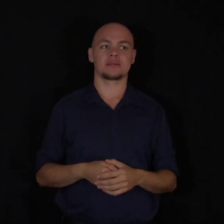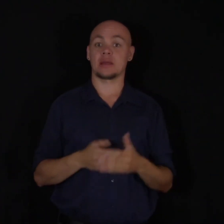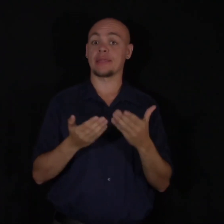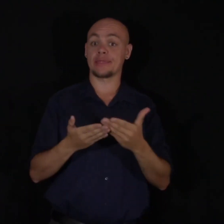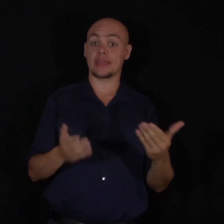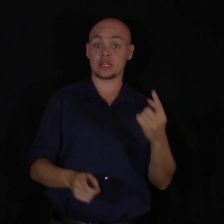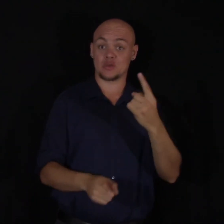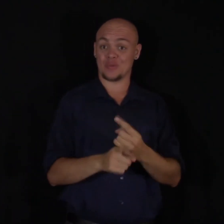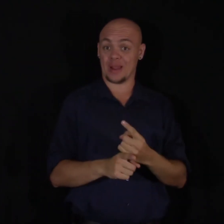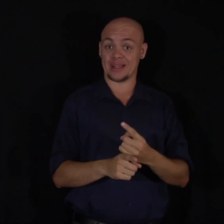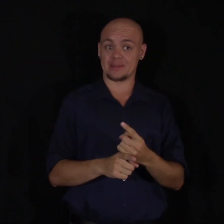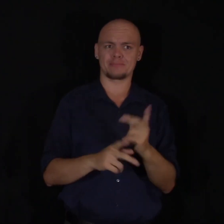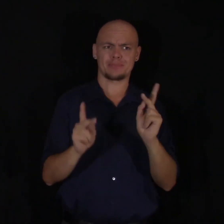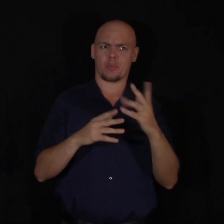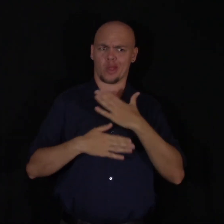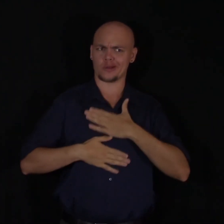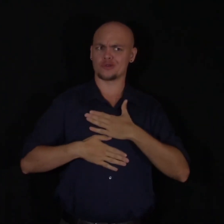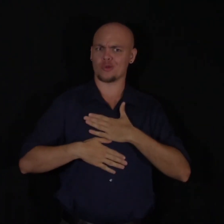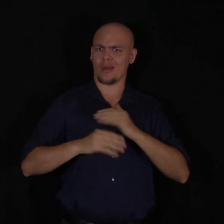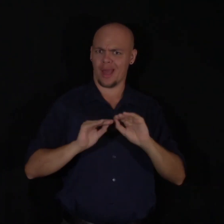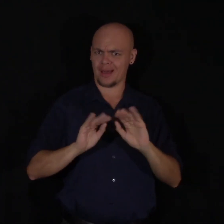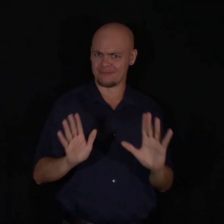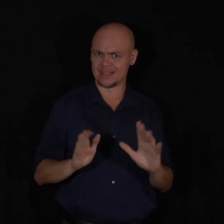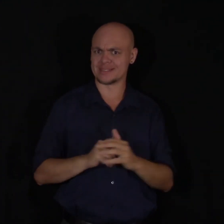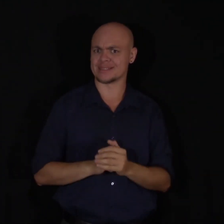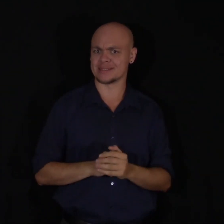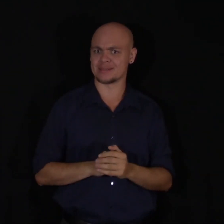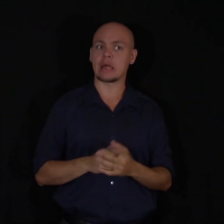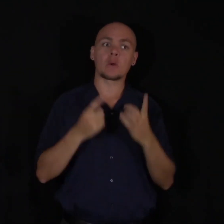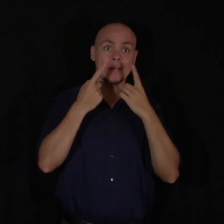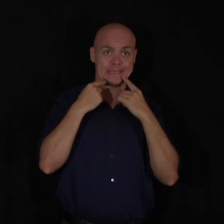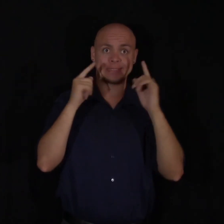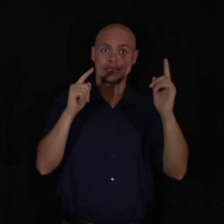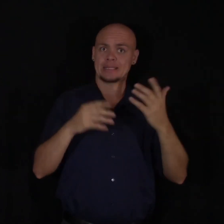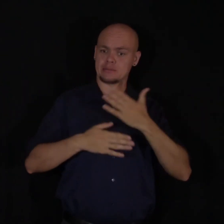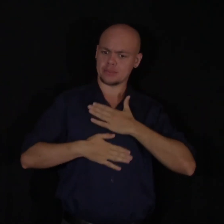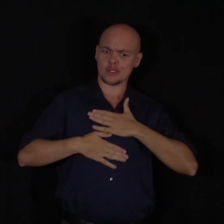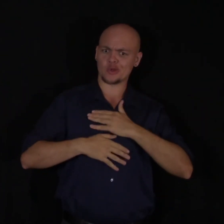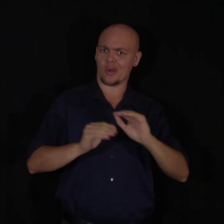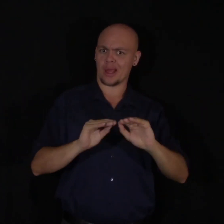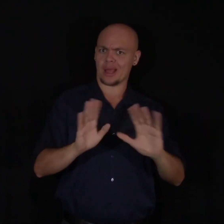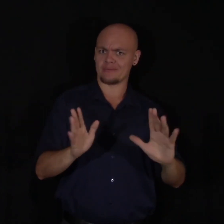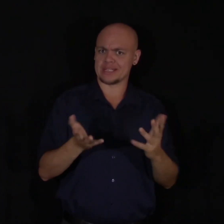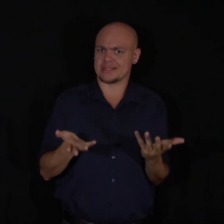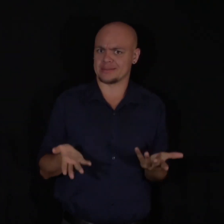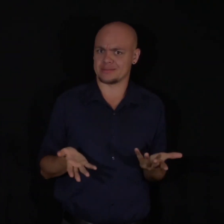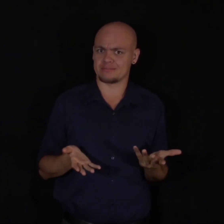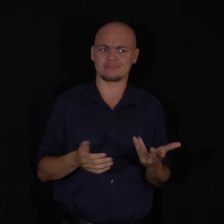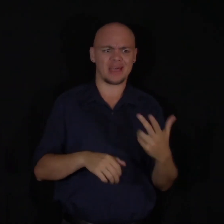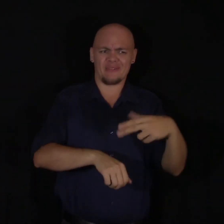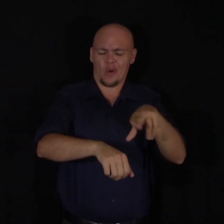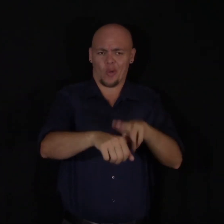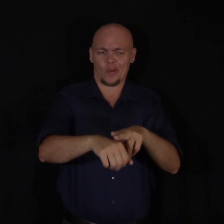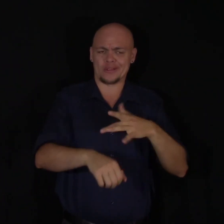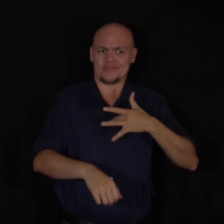right? Who doesn't like succeeding? Who doesn't like doing what they're meant to do? Of course it's going to make you feel good.